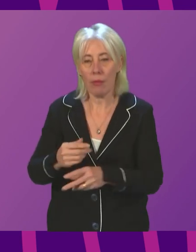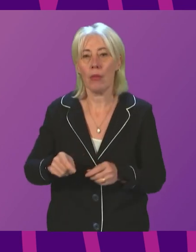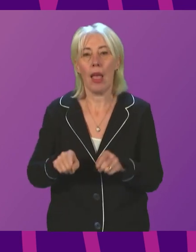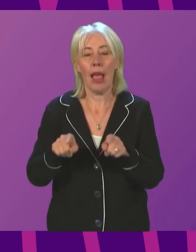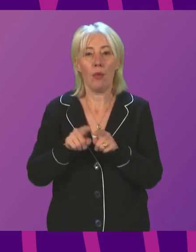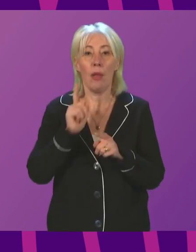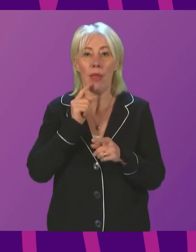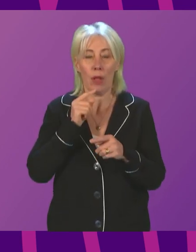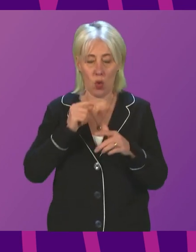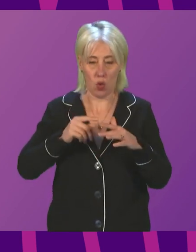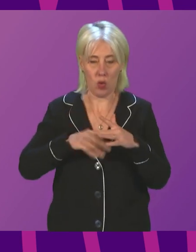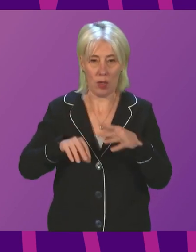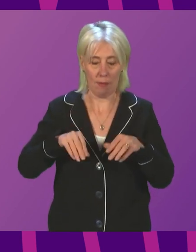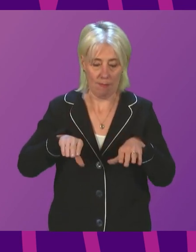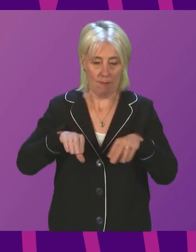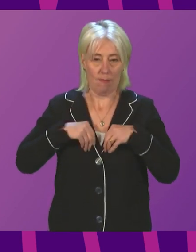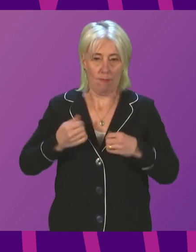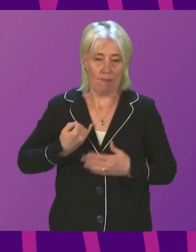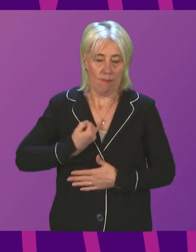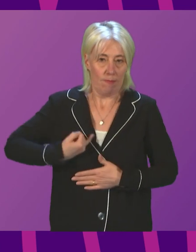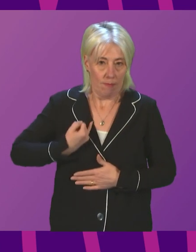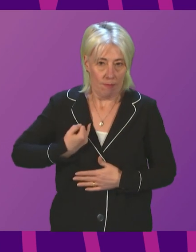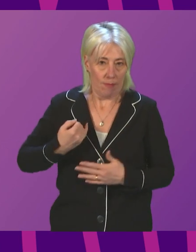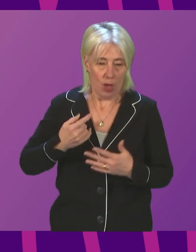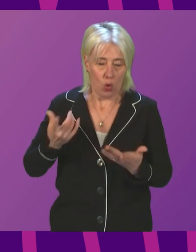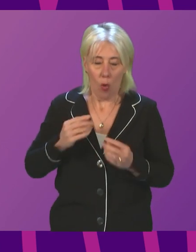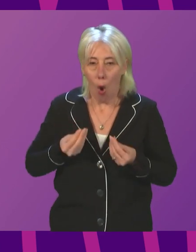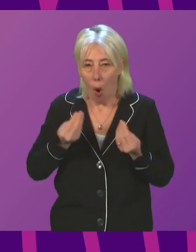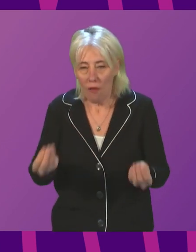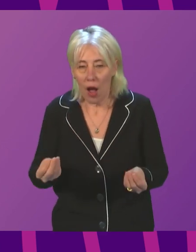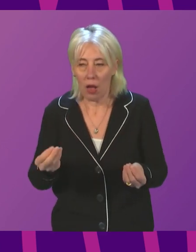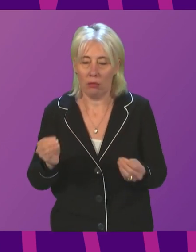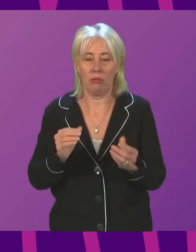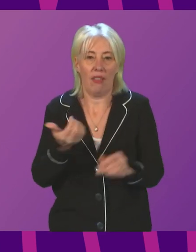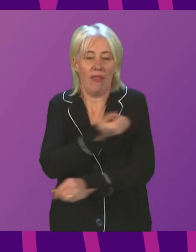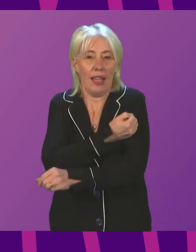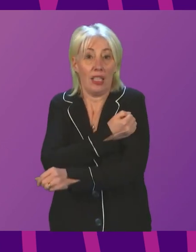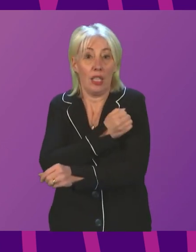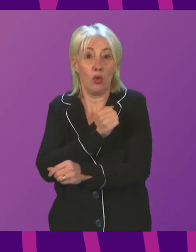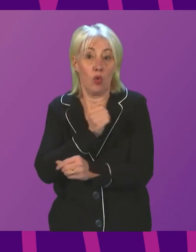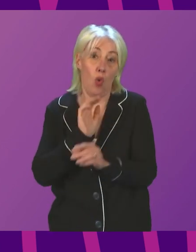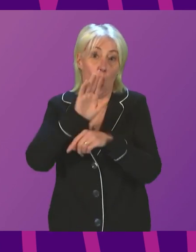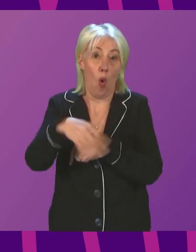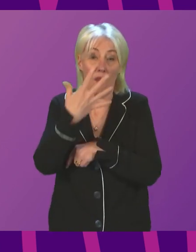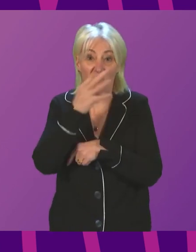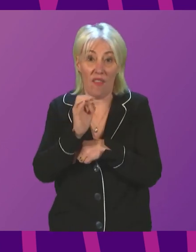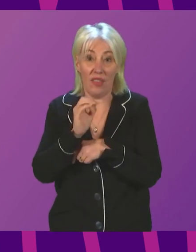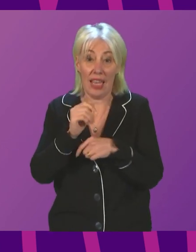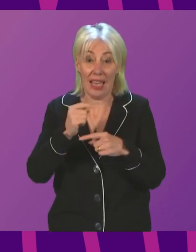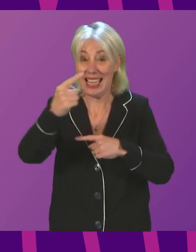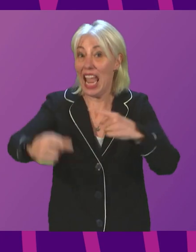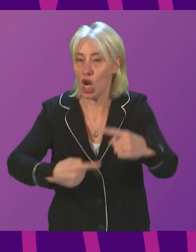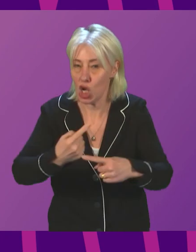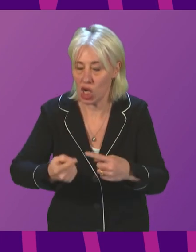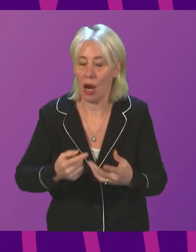immunosuppressed individuals with the aim of offering vaccines to everyone over 50 by early next year. This has been a